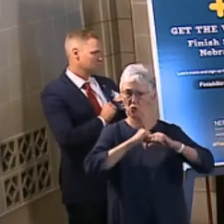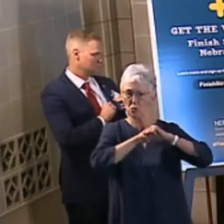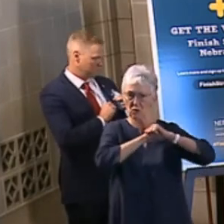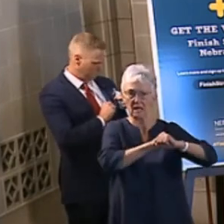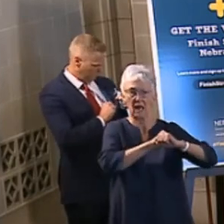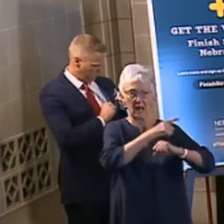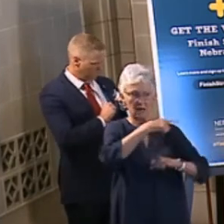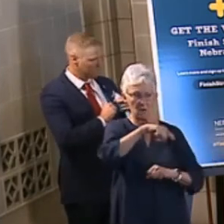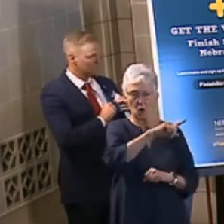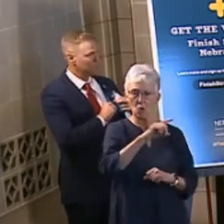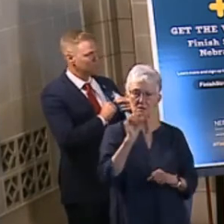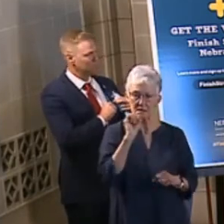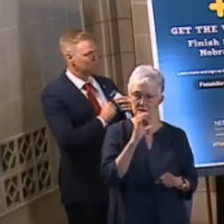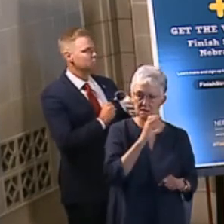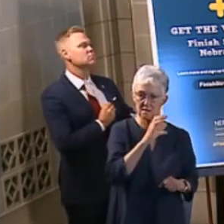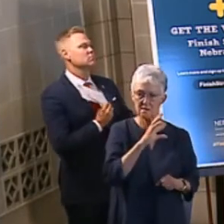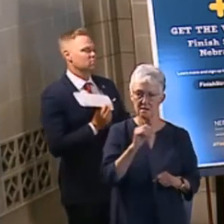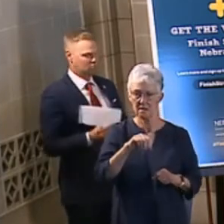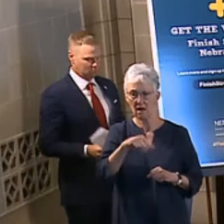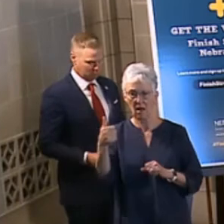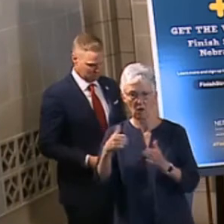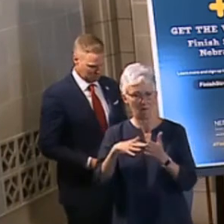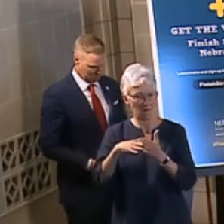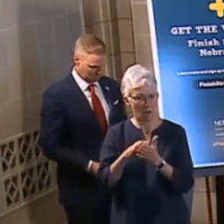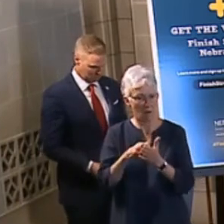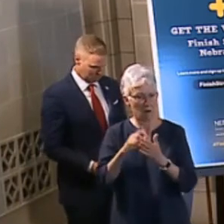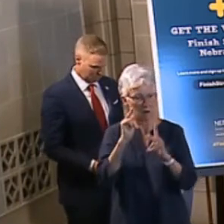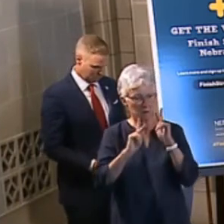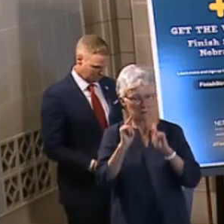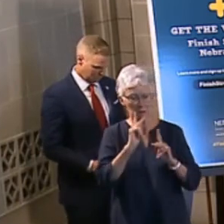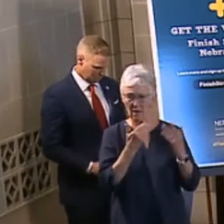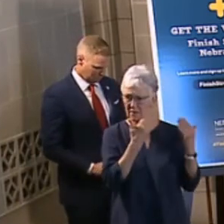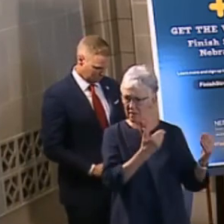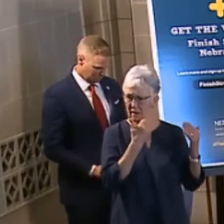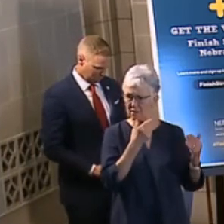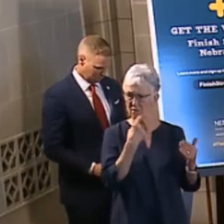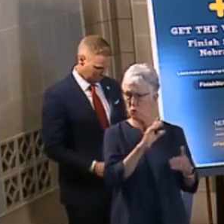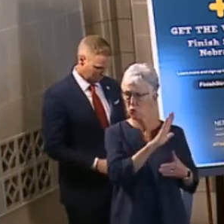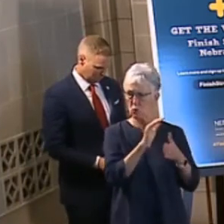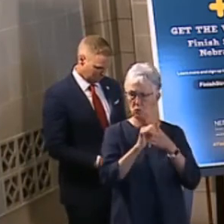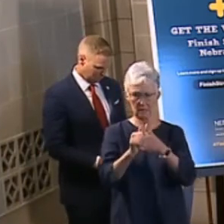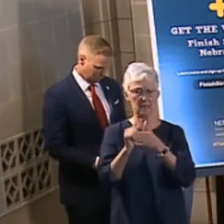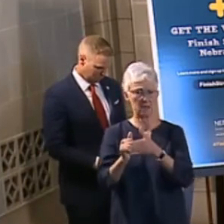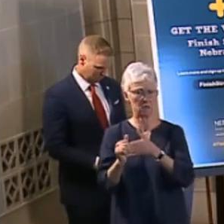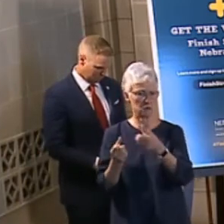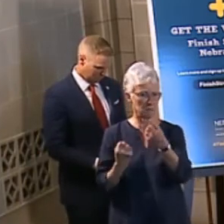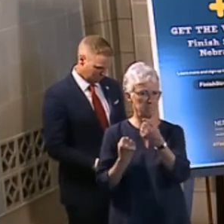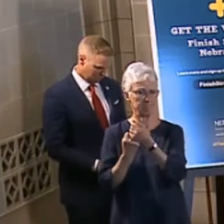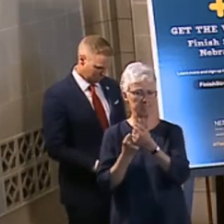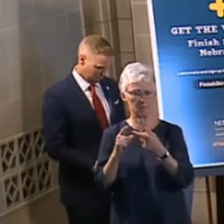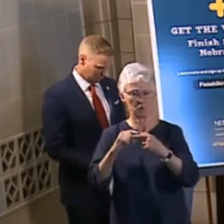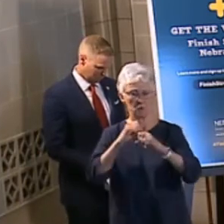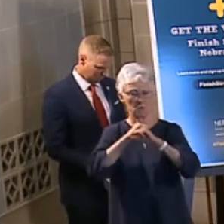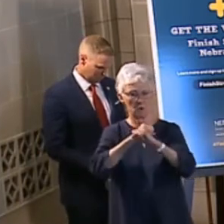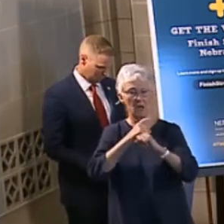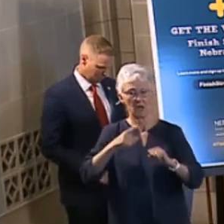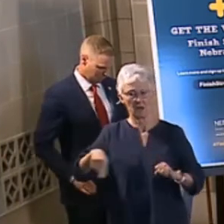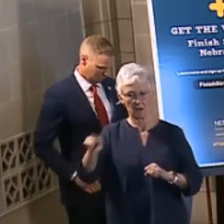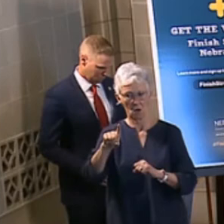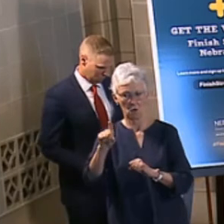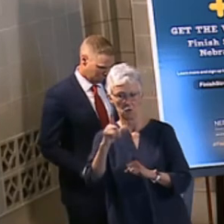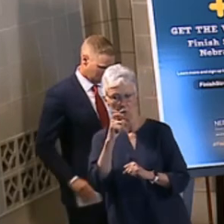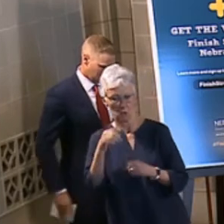Act. I want to thank Governor Ricketts, Senator Lindstrom, for their leadership in this important bill to protect consumers and prevent financial